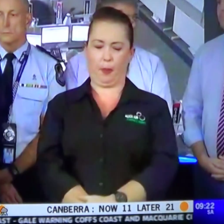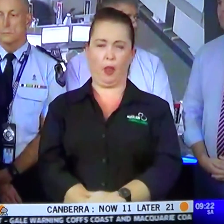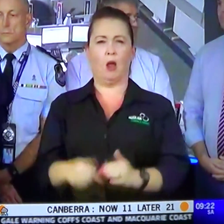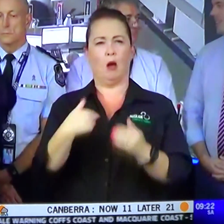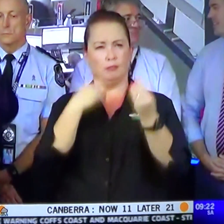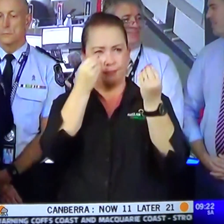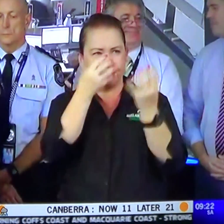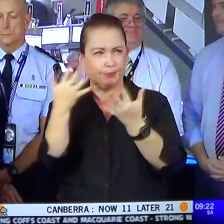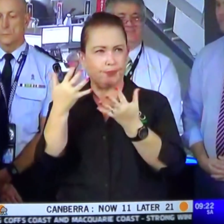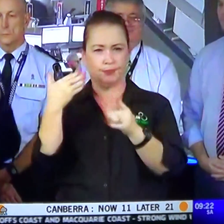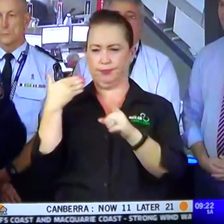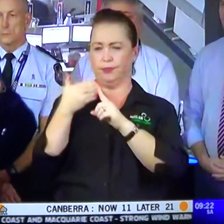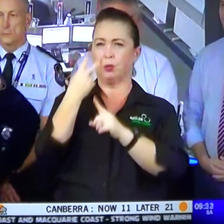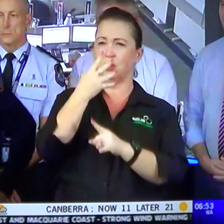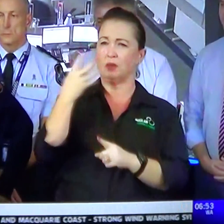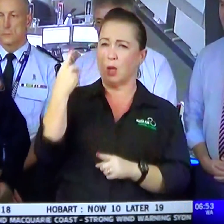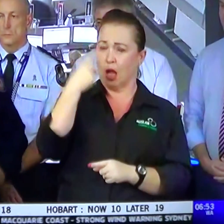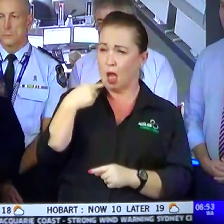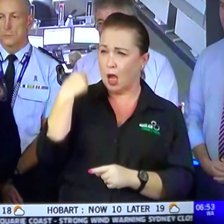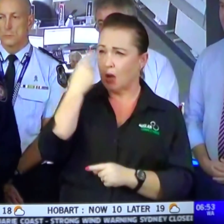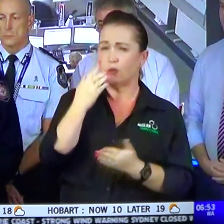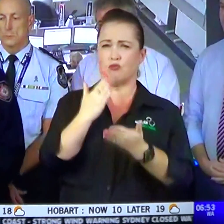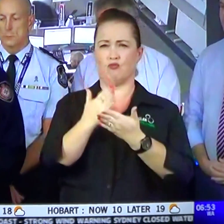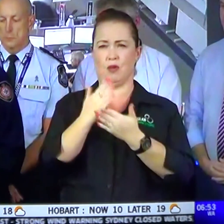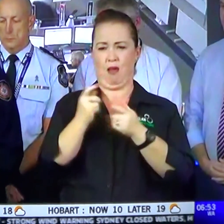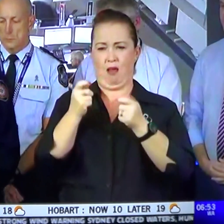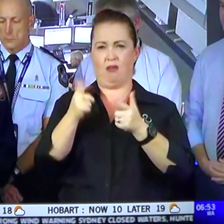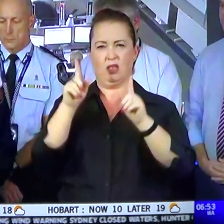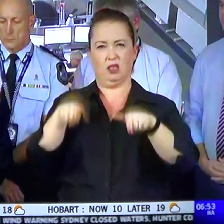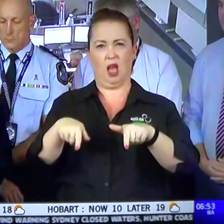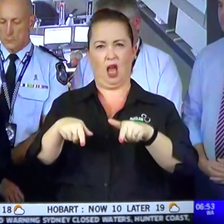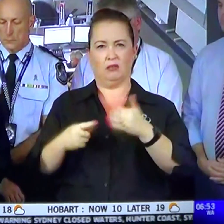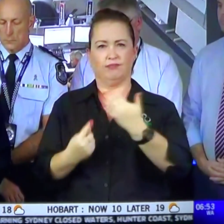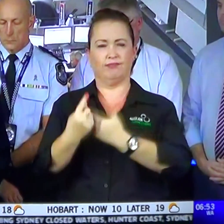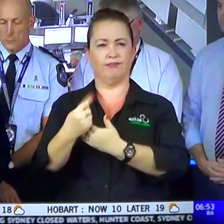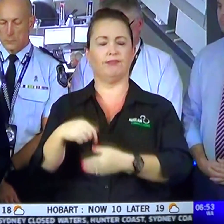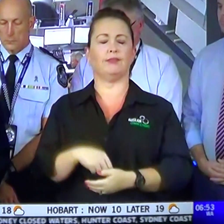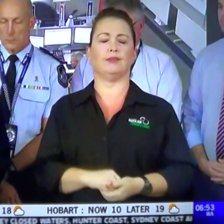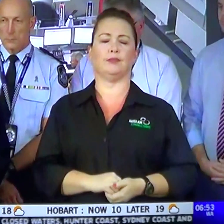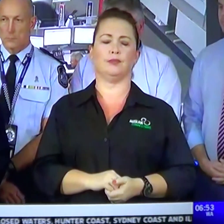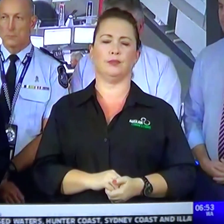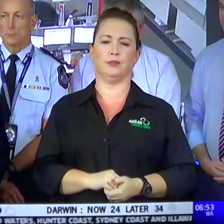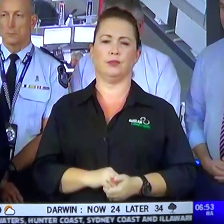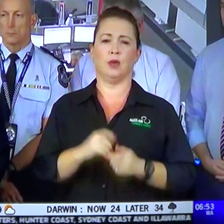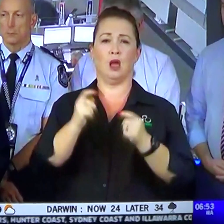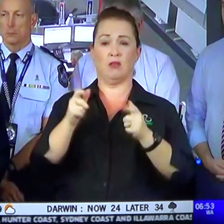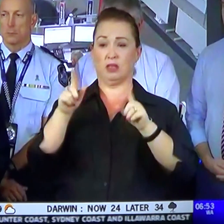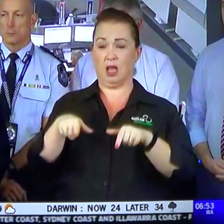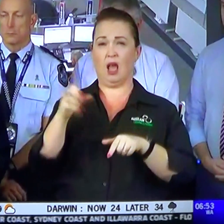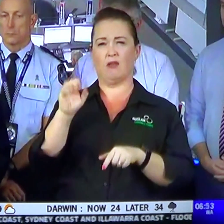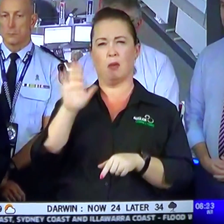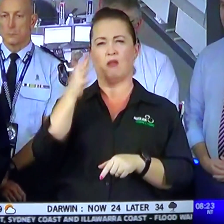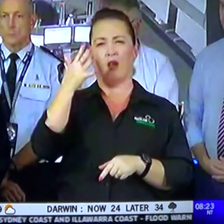what's been happening in the past 24 hours and really what's happened since the event began. Since the event started, we've had some 5